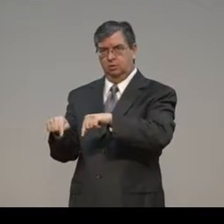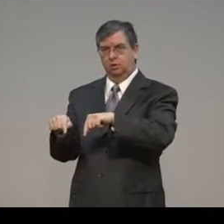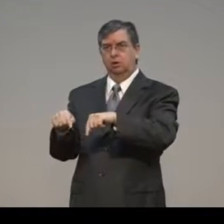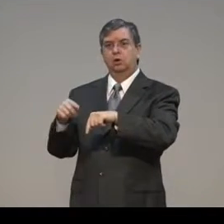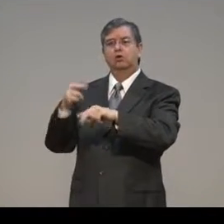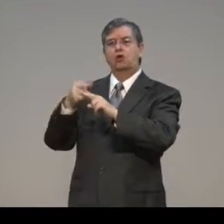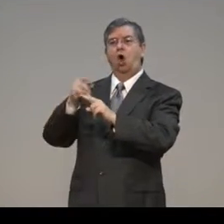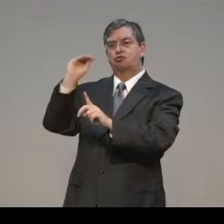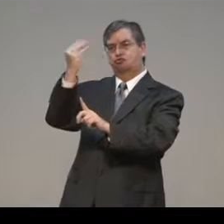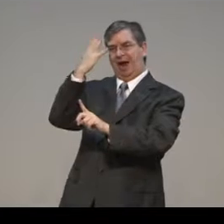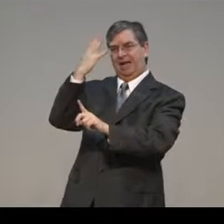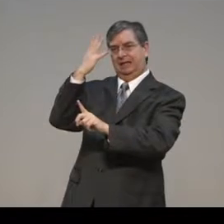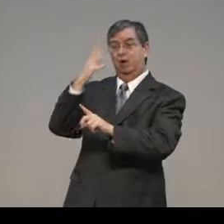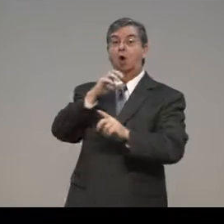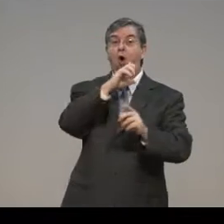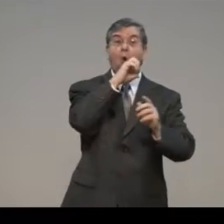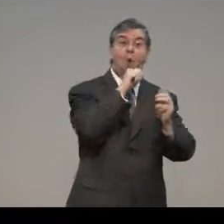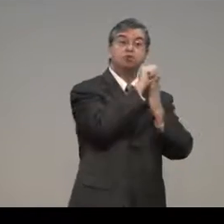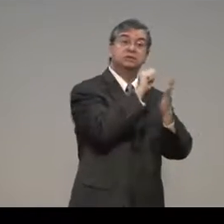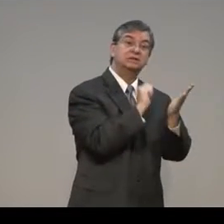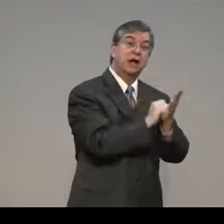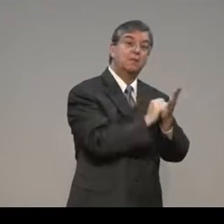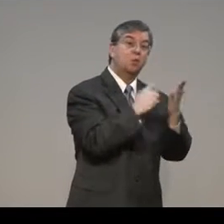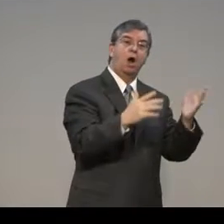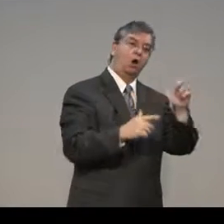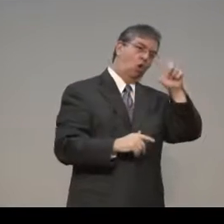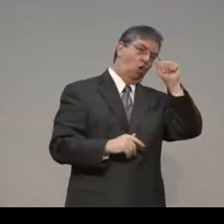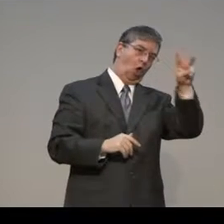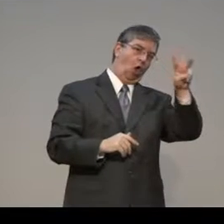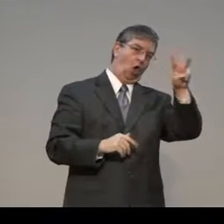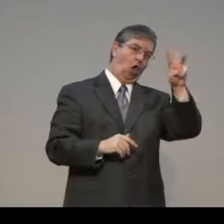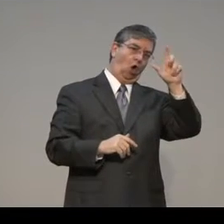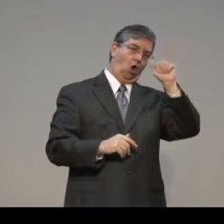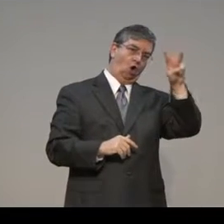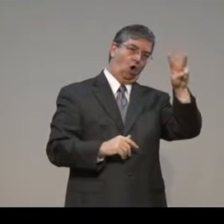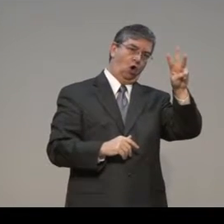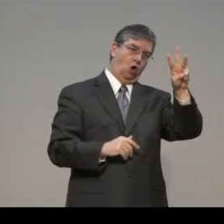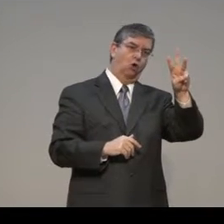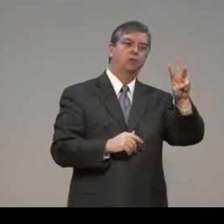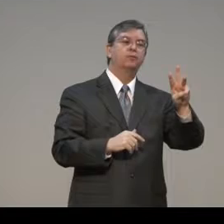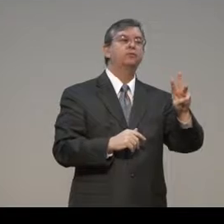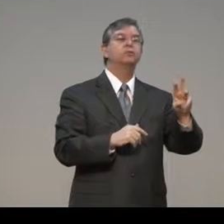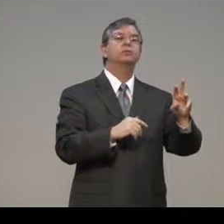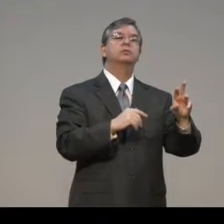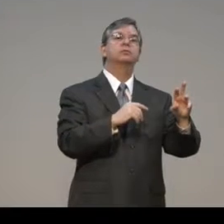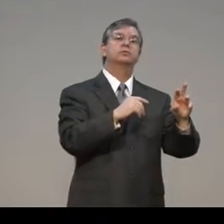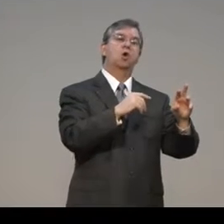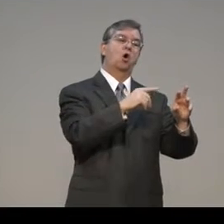We're in New Testament church and we're under grace. But the Old Testament is under the law. Amen.